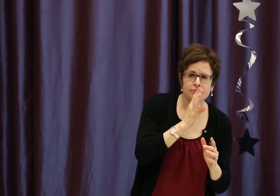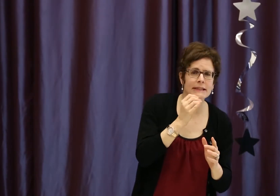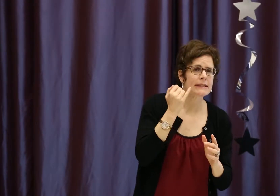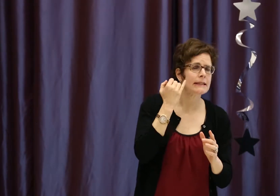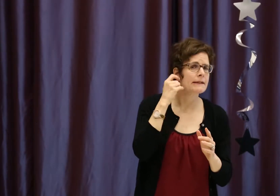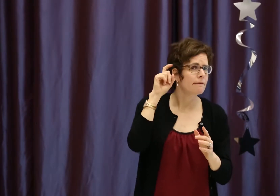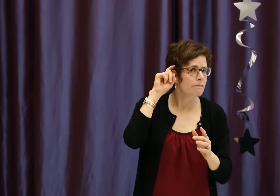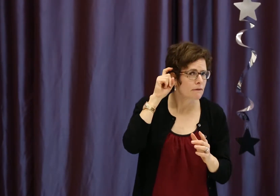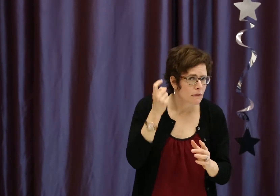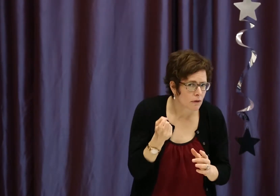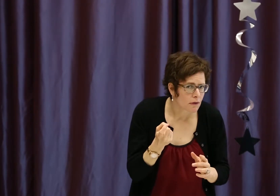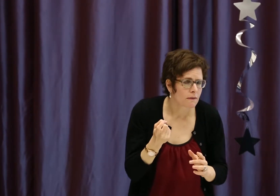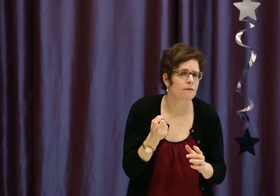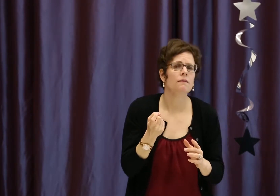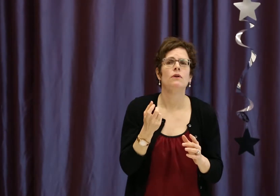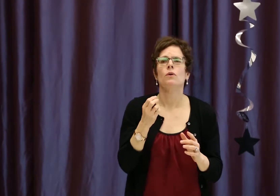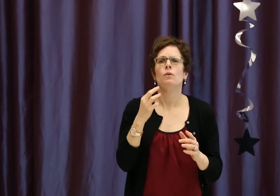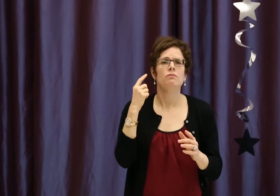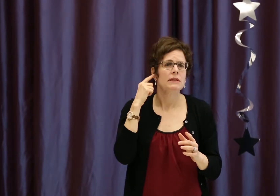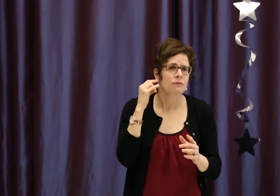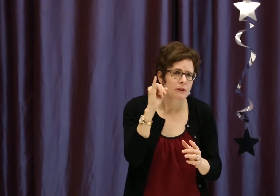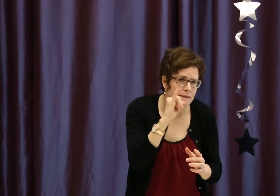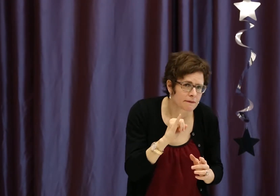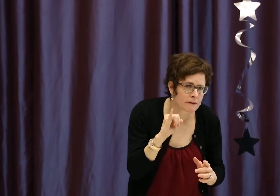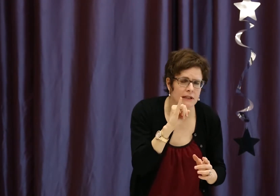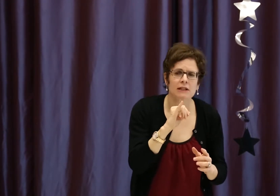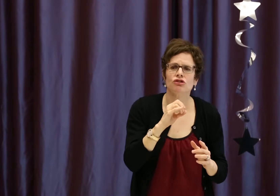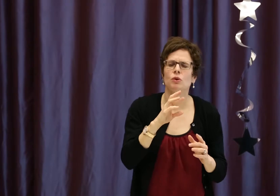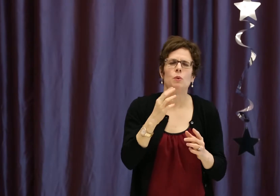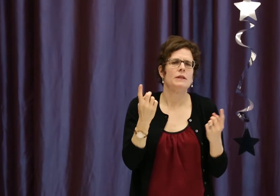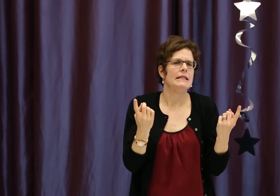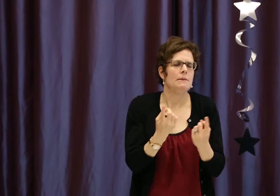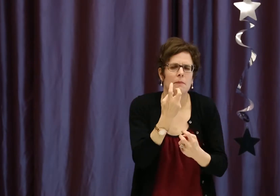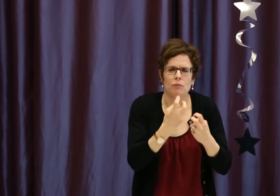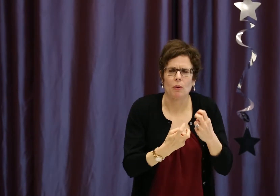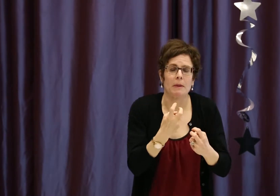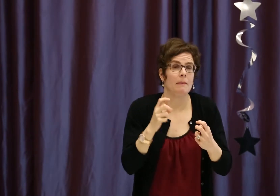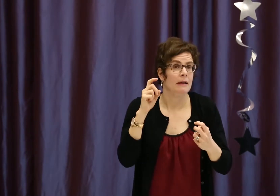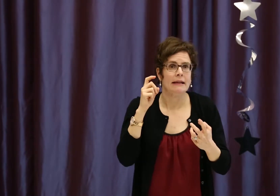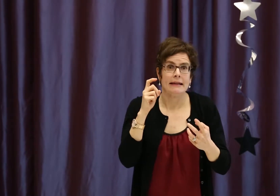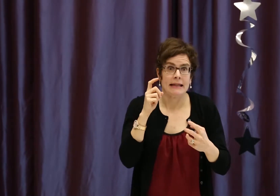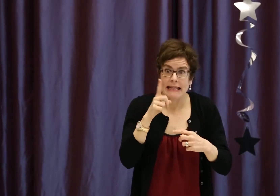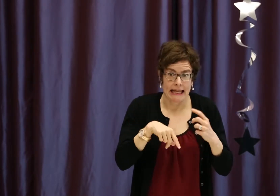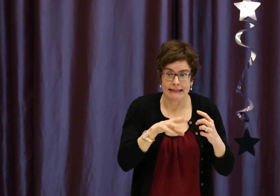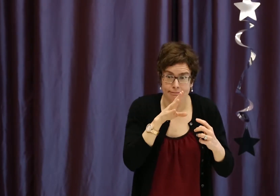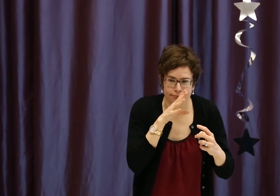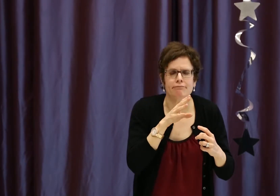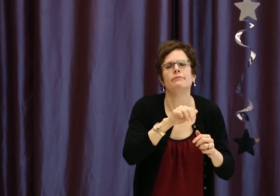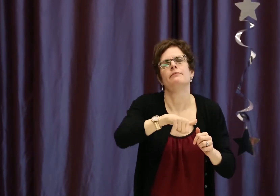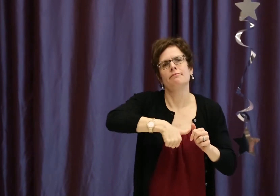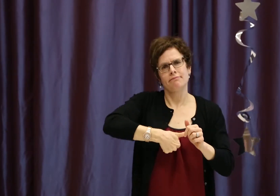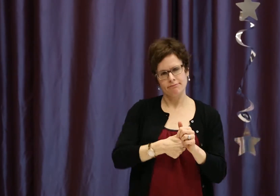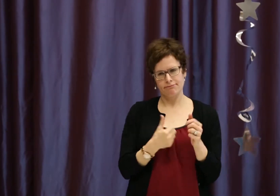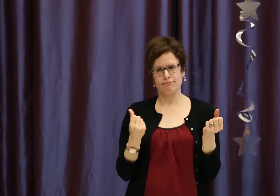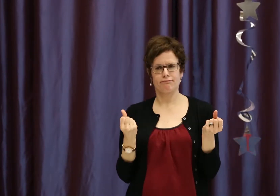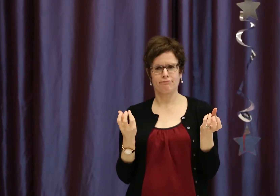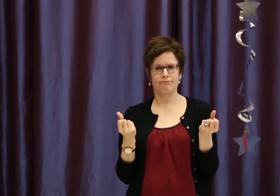to use spoken English with their son, but if his hearing aids were off or if he had an ear infection or if there was some kind of issue where they couldn't